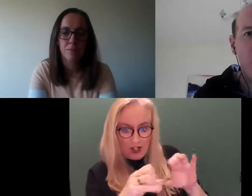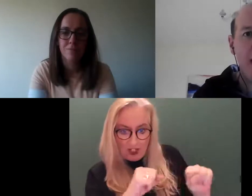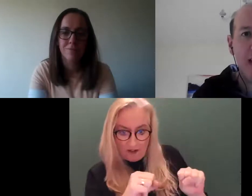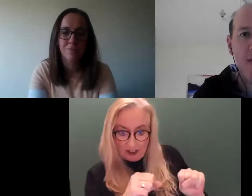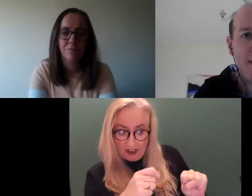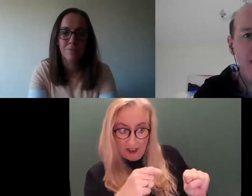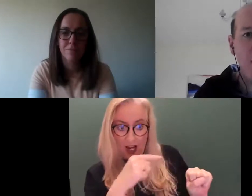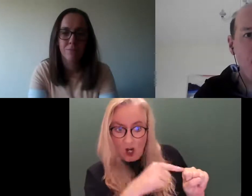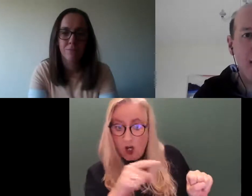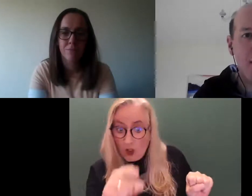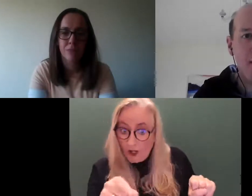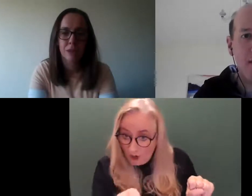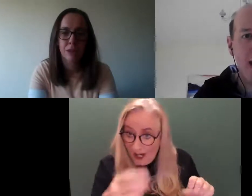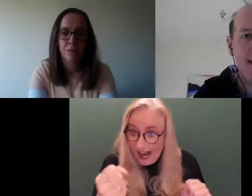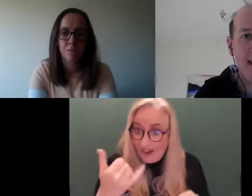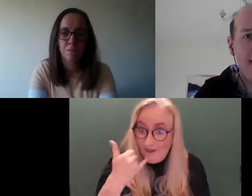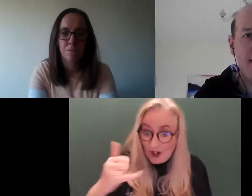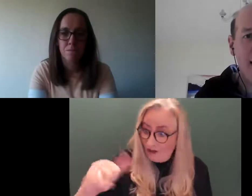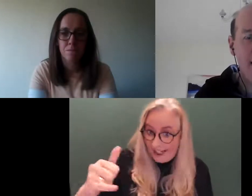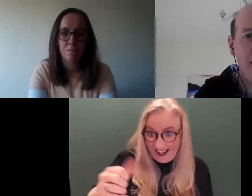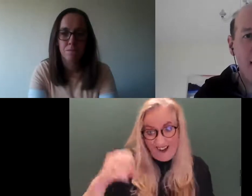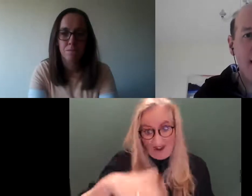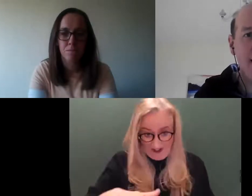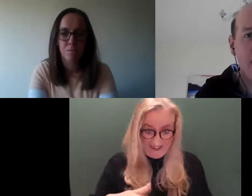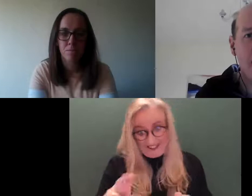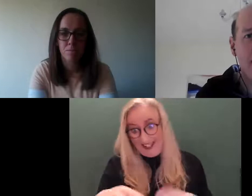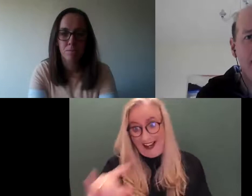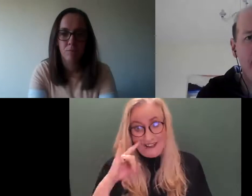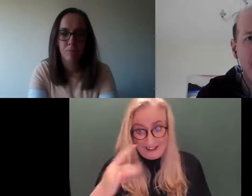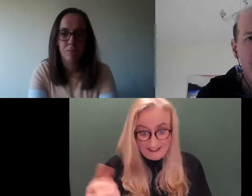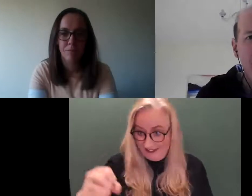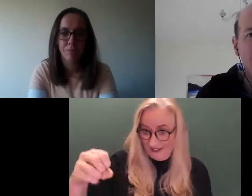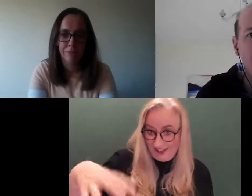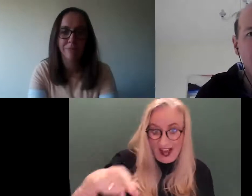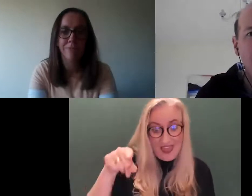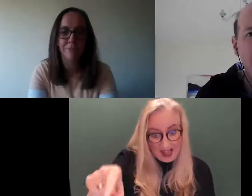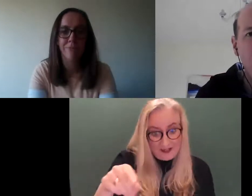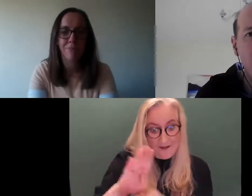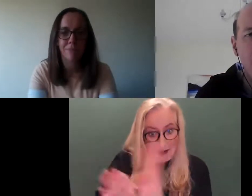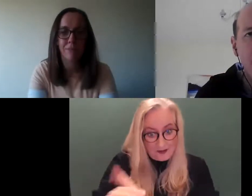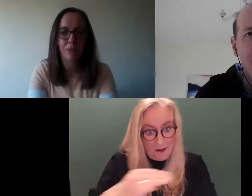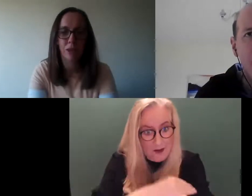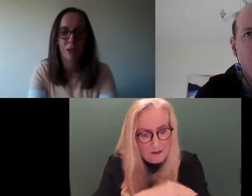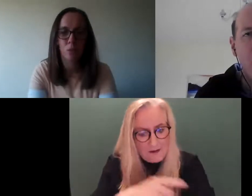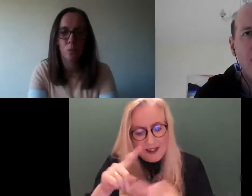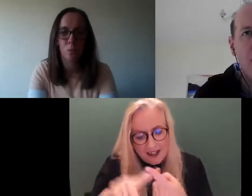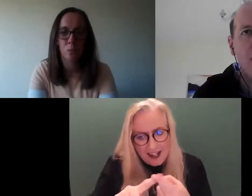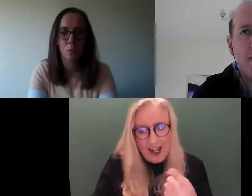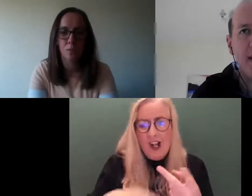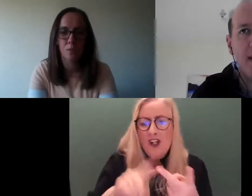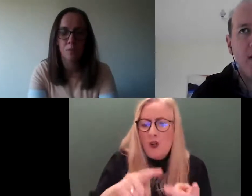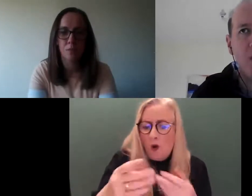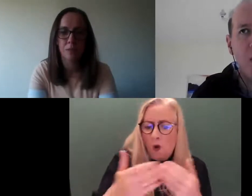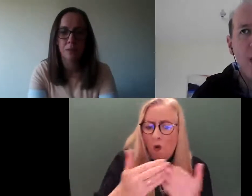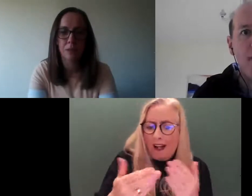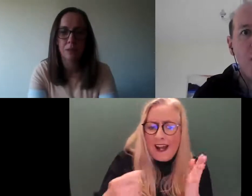was a phone ringing, and obviously you couldn't hear it, and therein lies initial problem. And then is there another step to it, which South